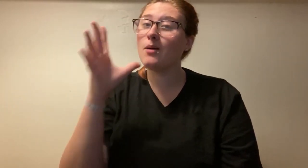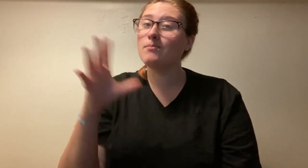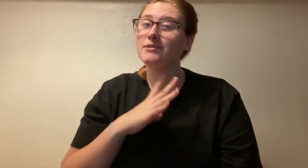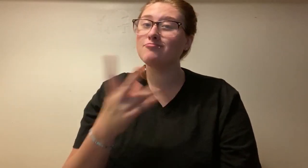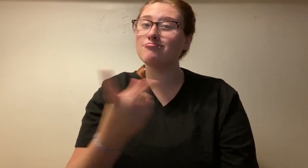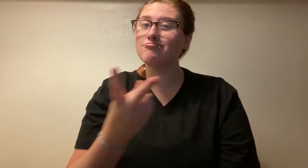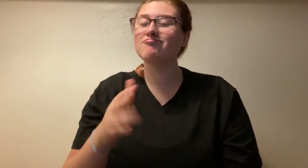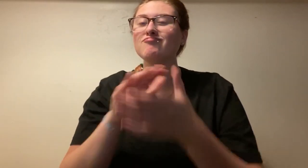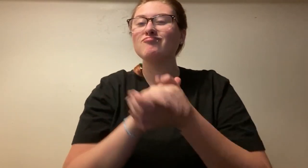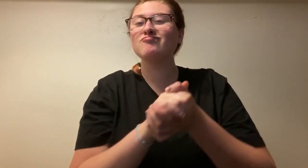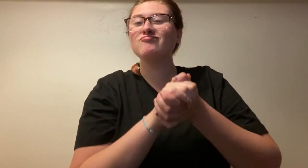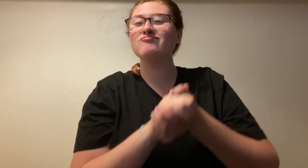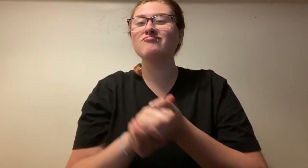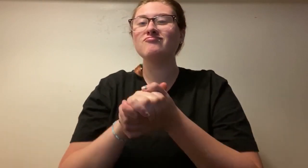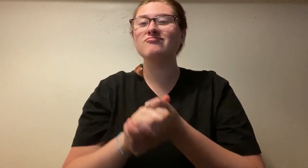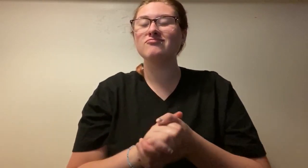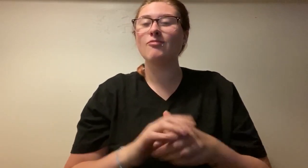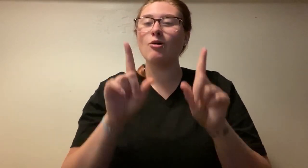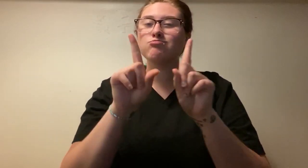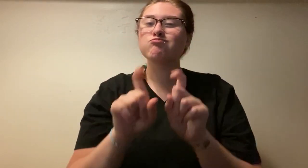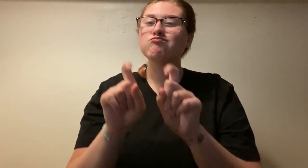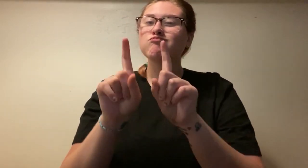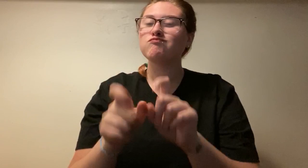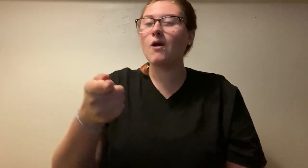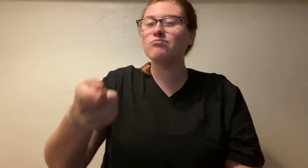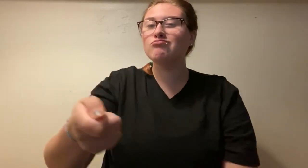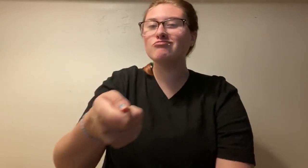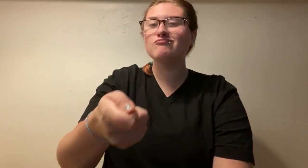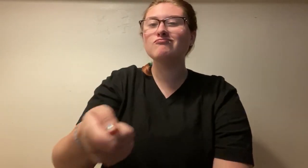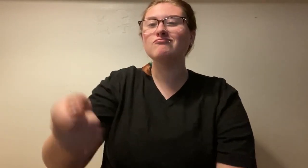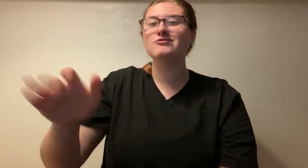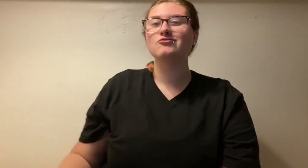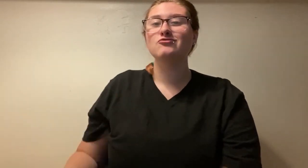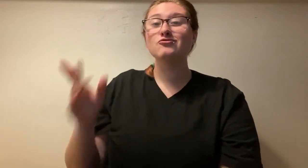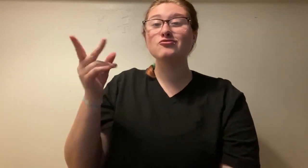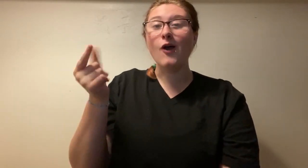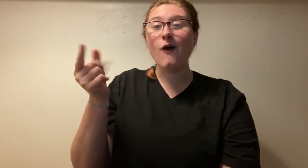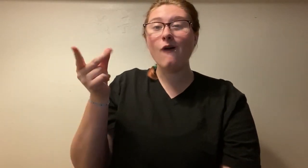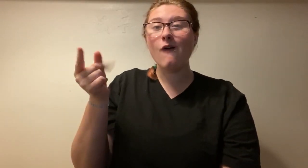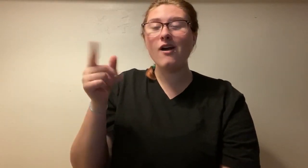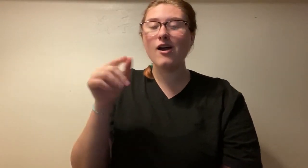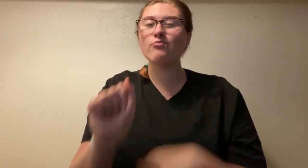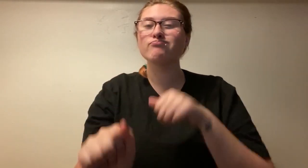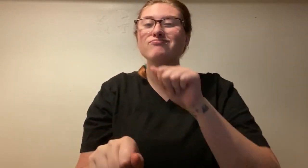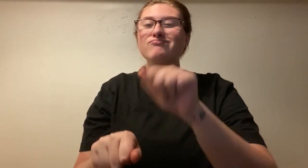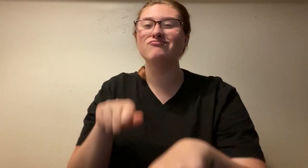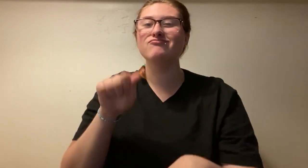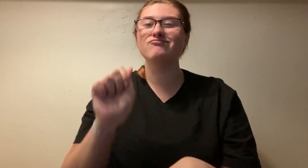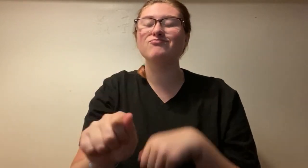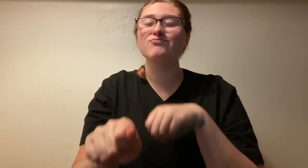. A man and a woman are holding hands while they take their dog for a walk. .